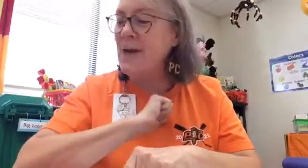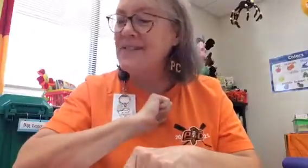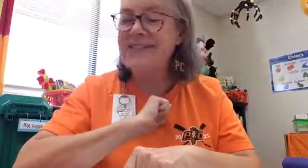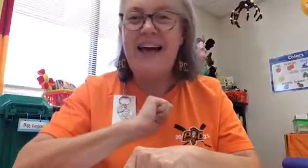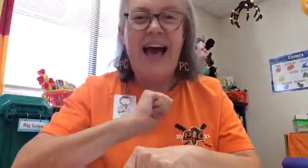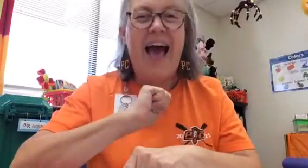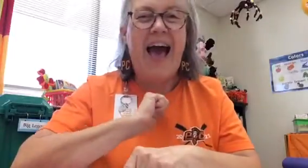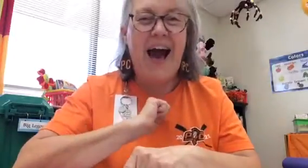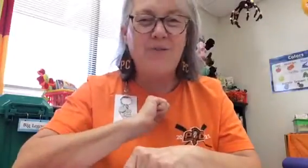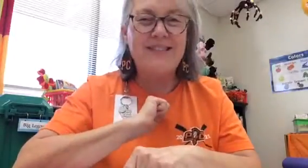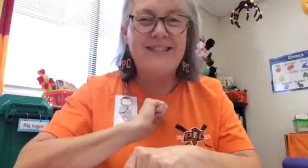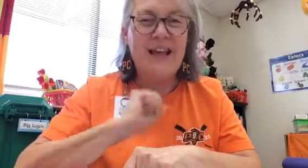Mouse, house.